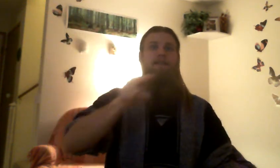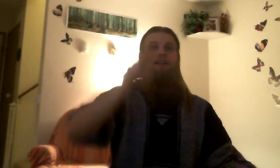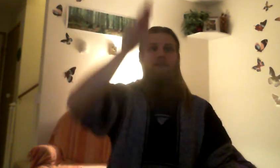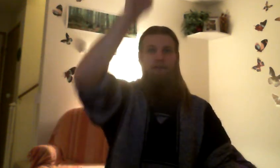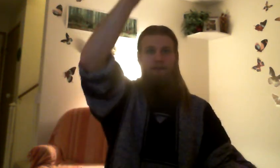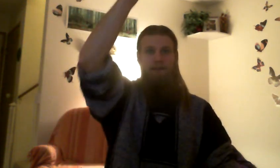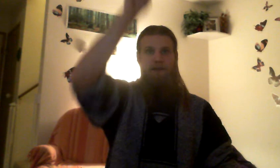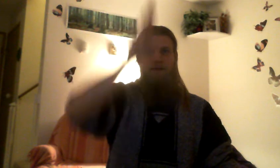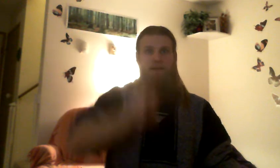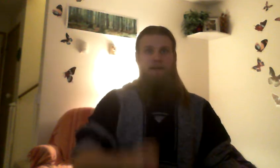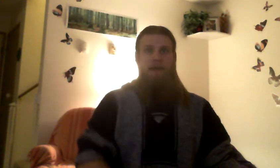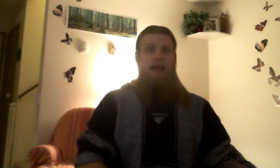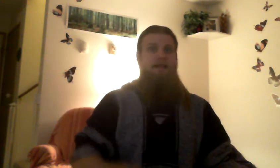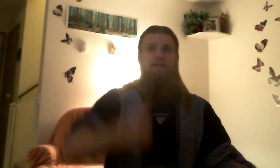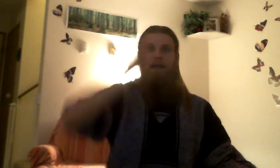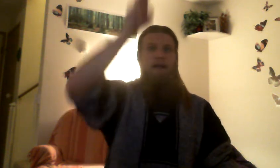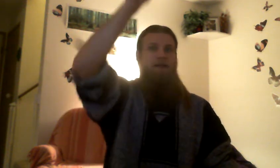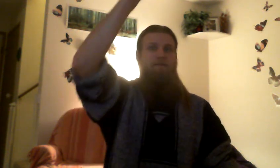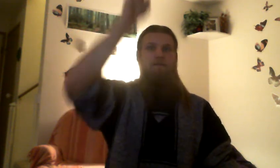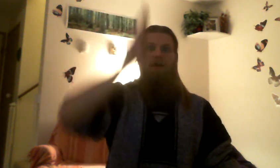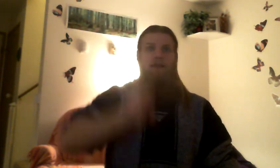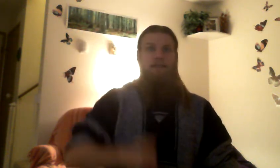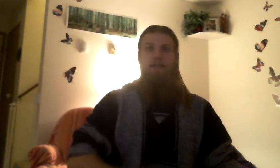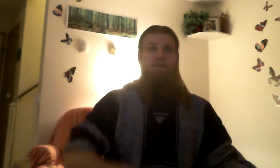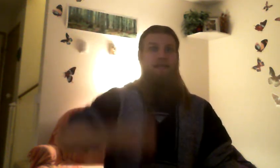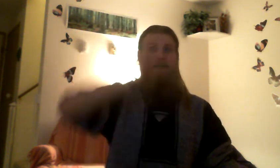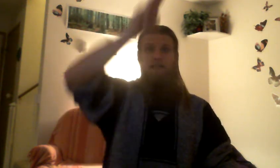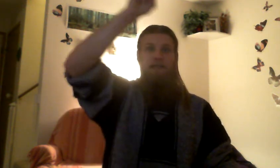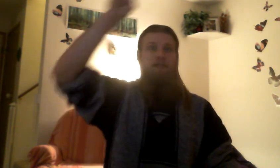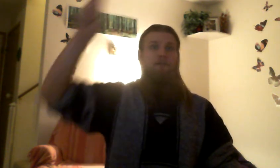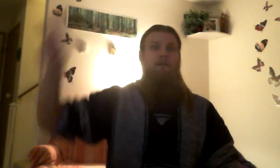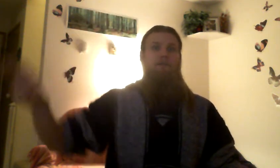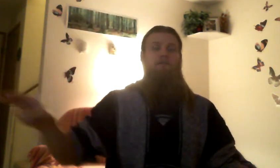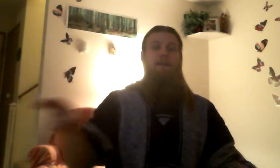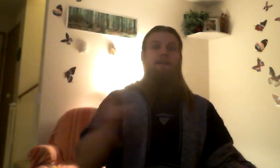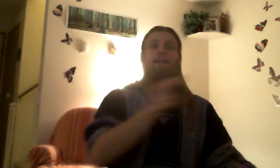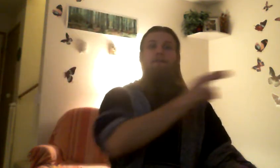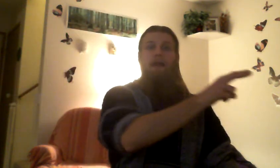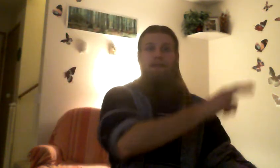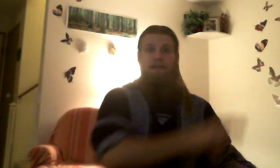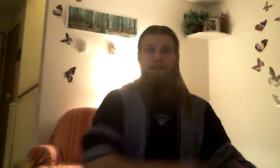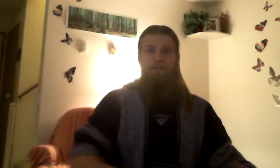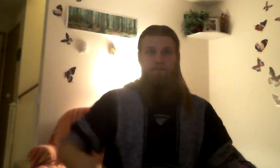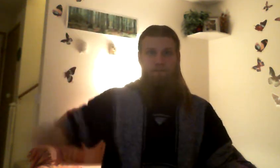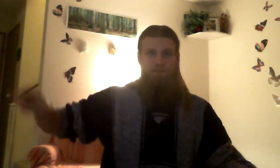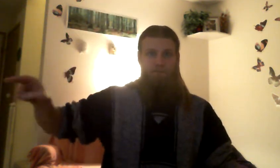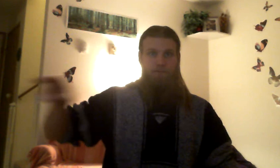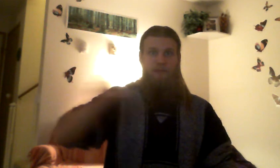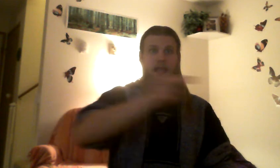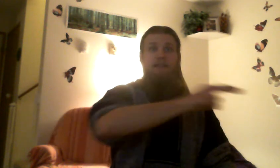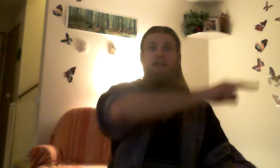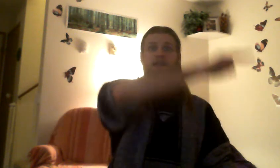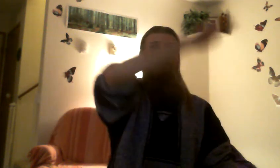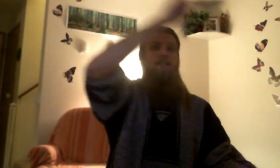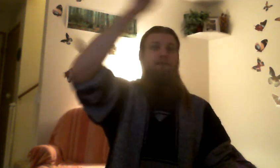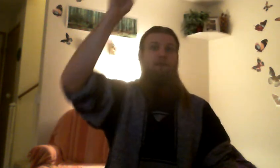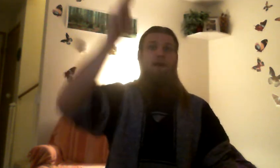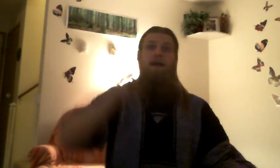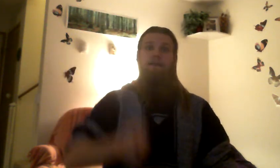sessions. And, um, be continual with this practice. And, and you'll be surprised